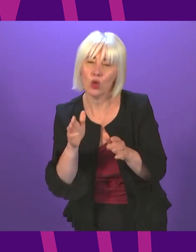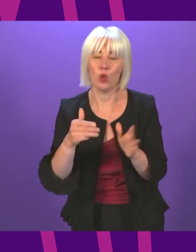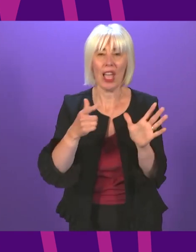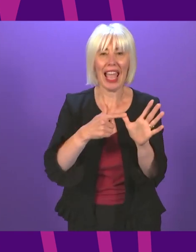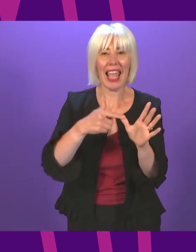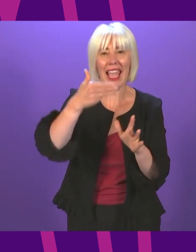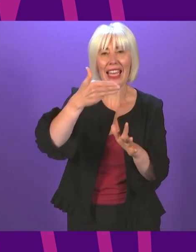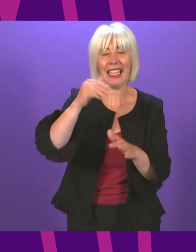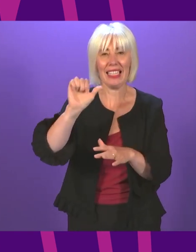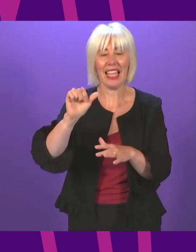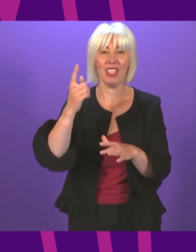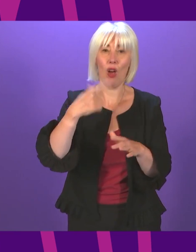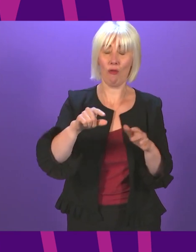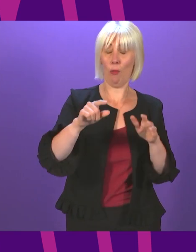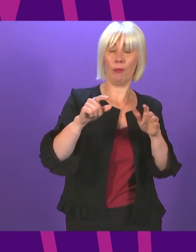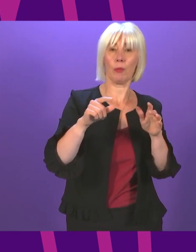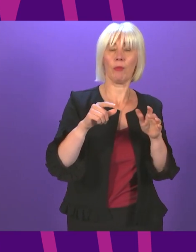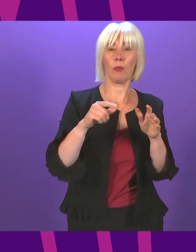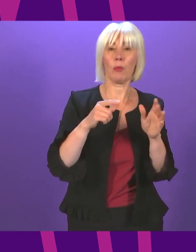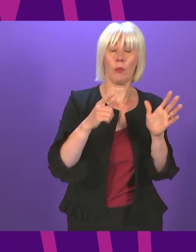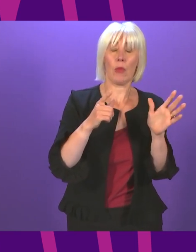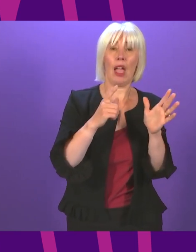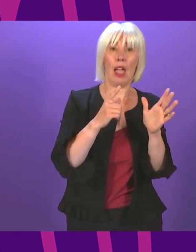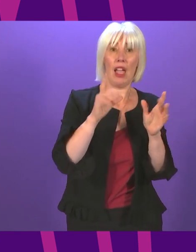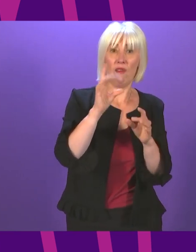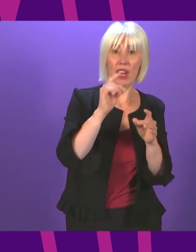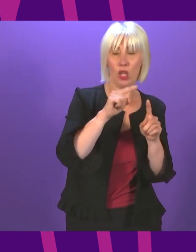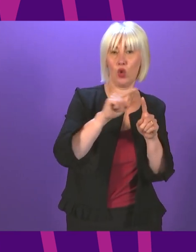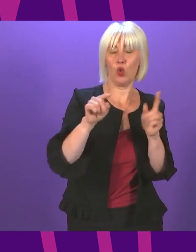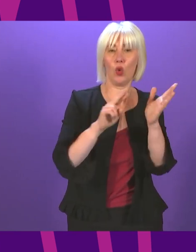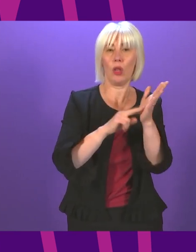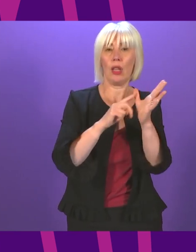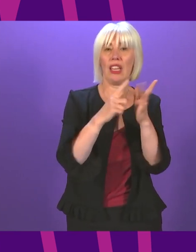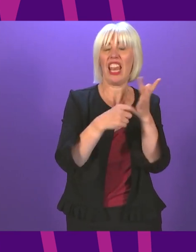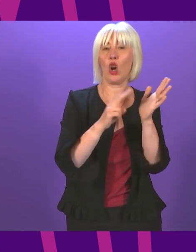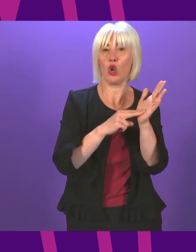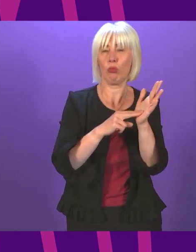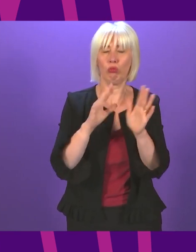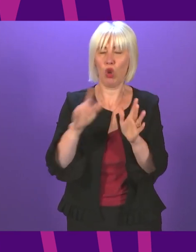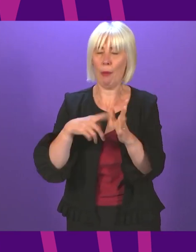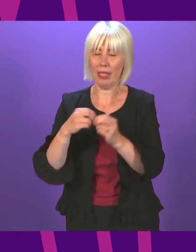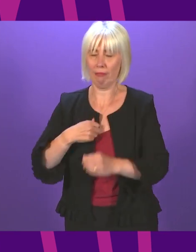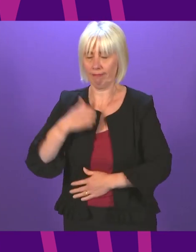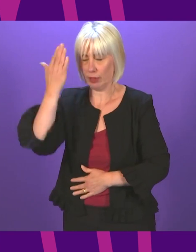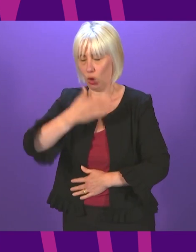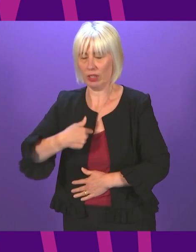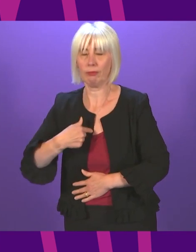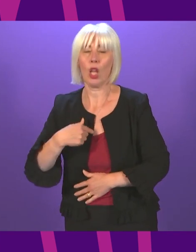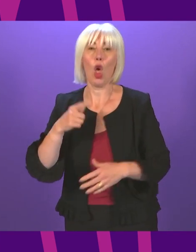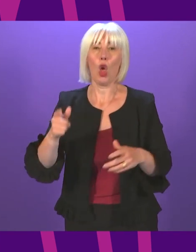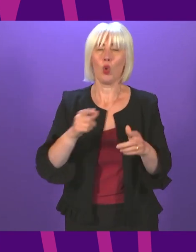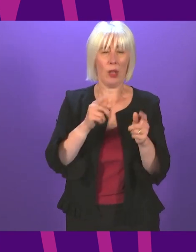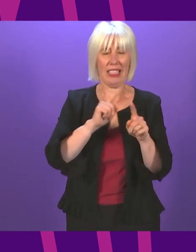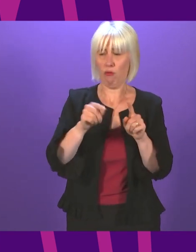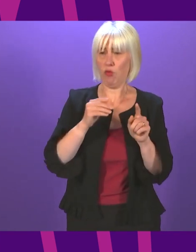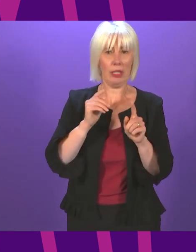duelling from Inverness to Nairn bypasses in Nairn Keith Elgin and Inverurie road safety improvements for example between Fockebers and Huntley